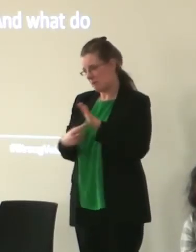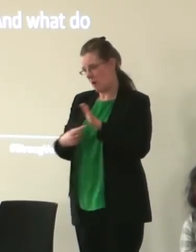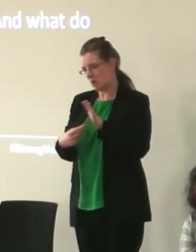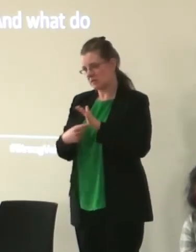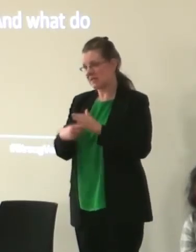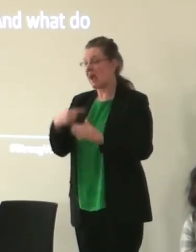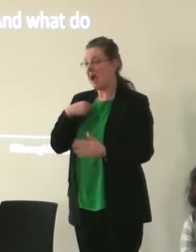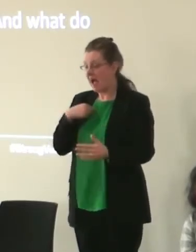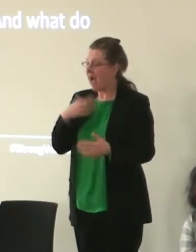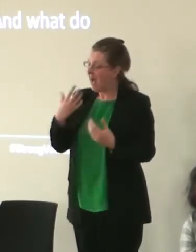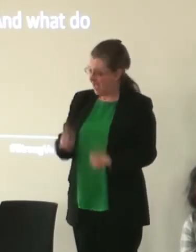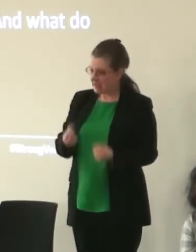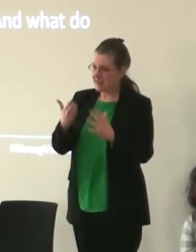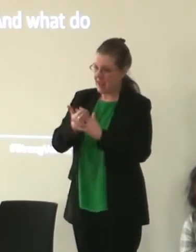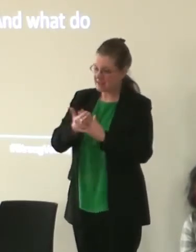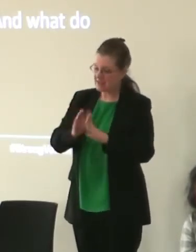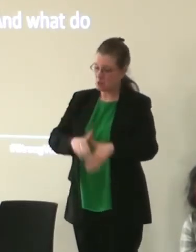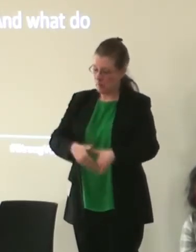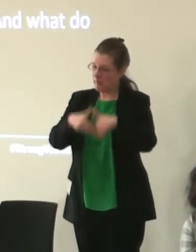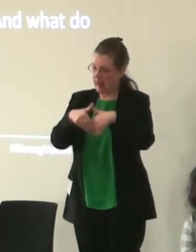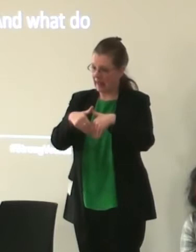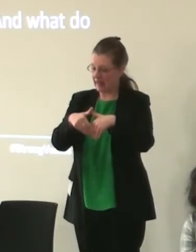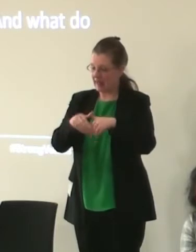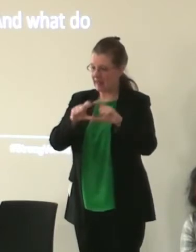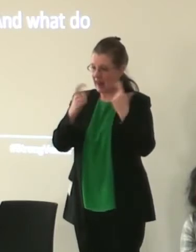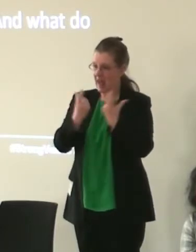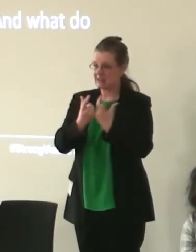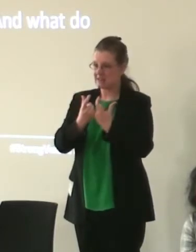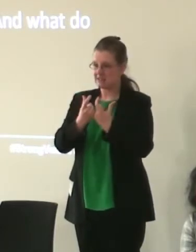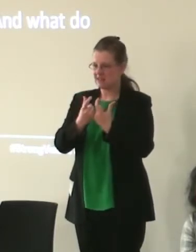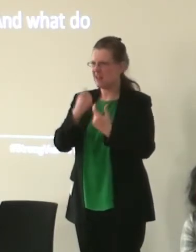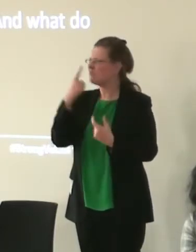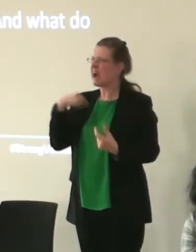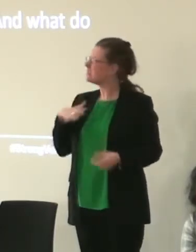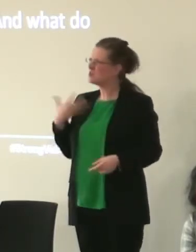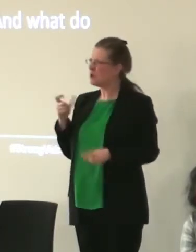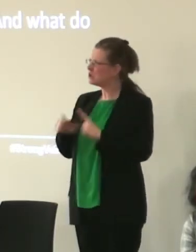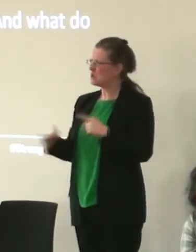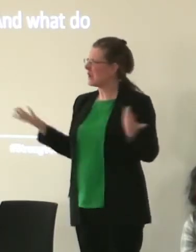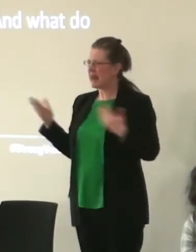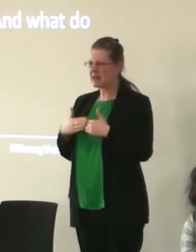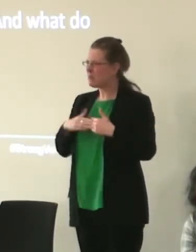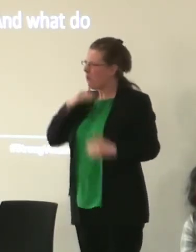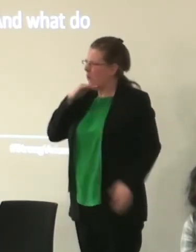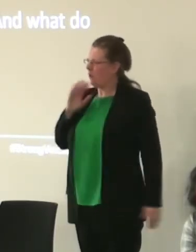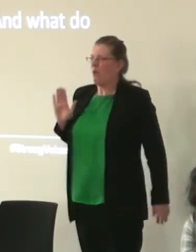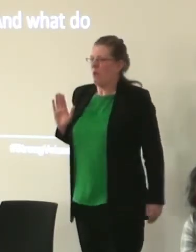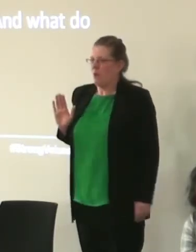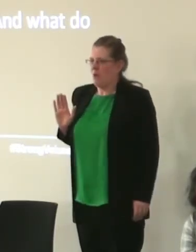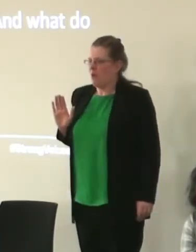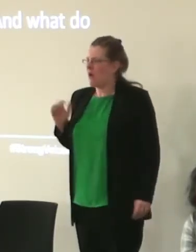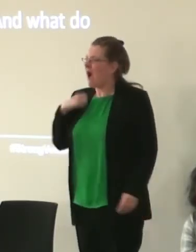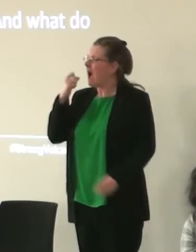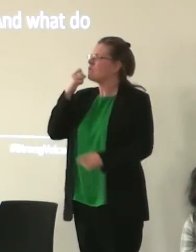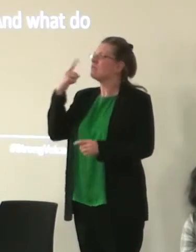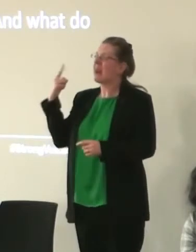that I had access to a ballet class and I thought actually I don't want to do this anymore and I made an informed decision